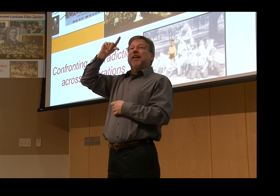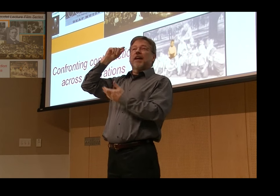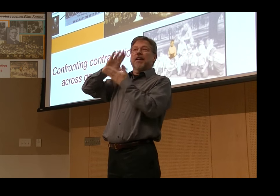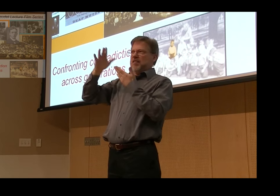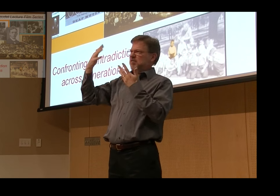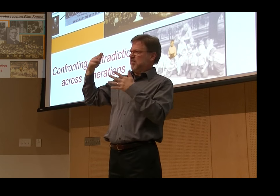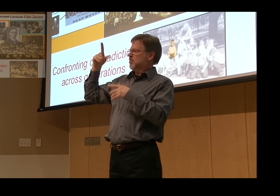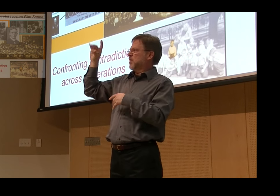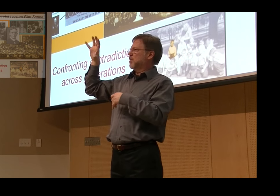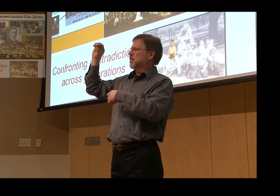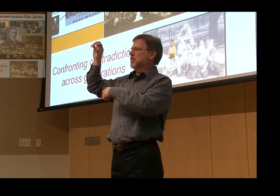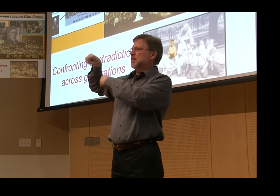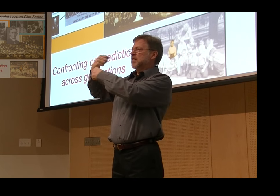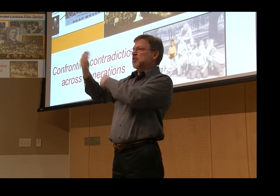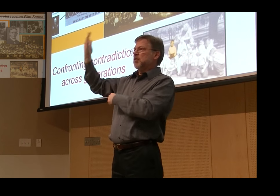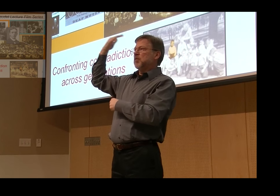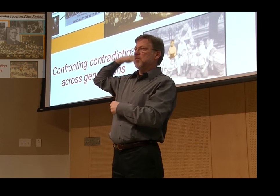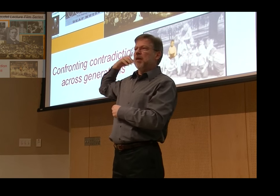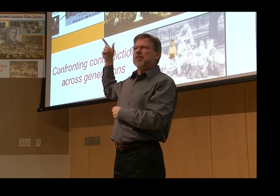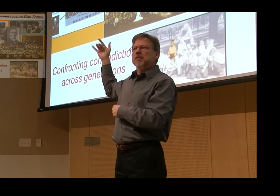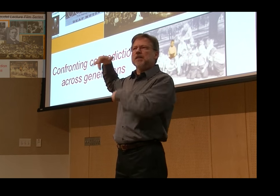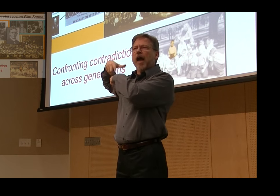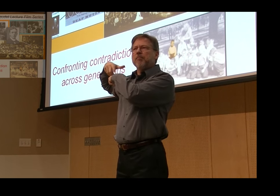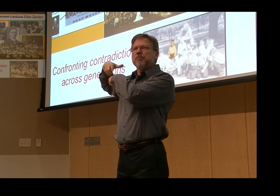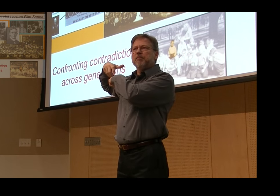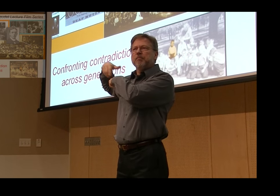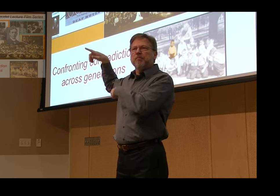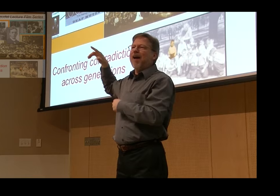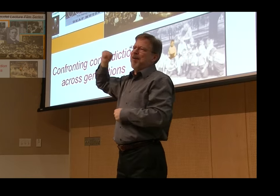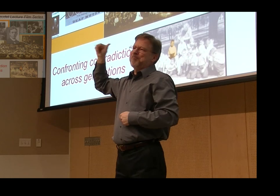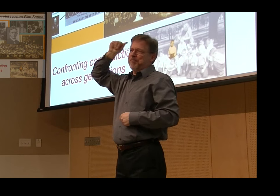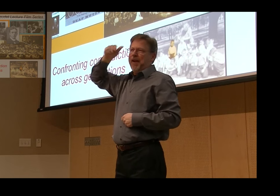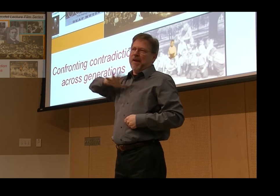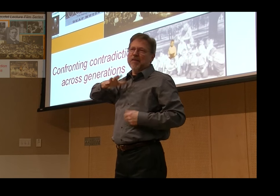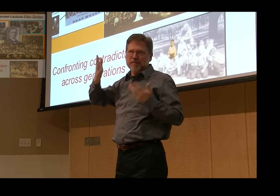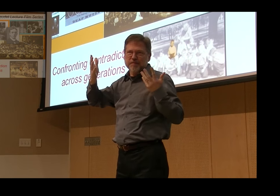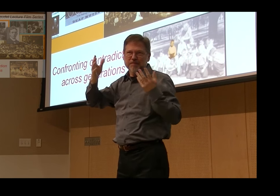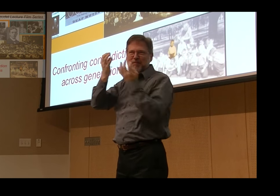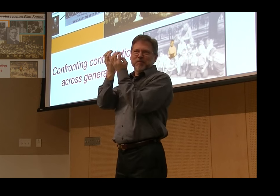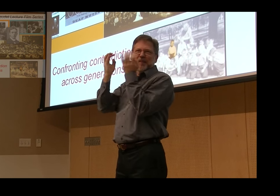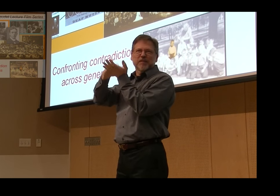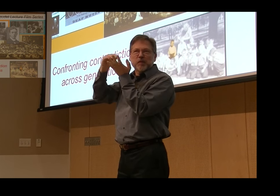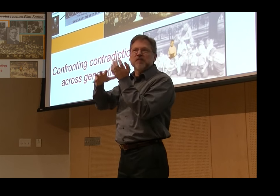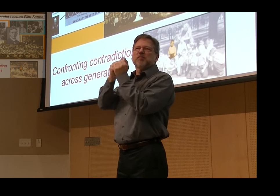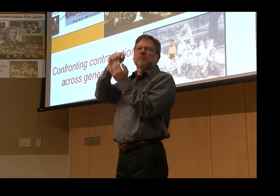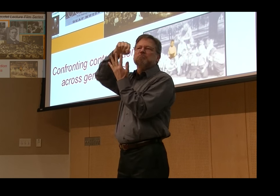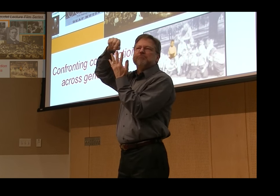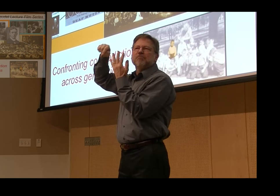They were professors as well at Gallaudet College. You know that Gallaudet College has more than